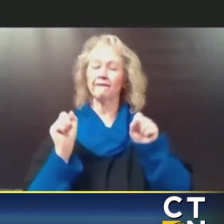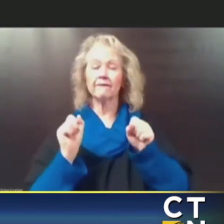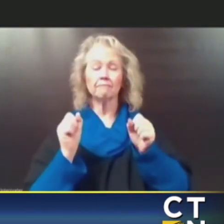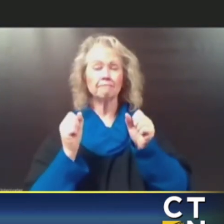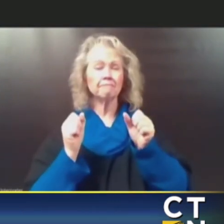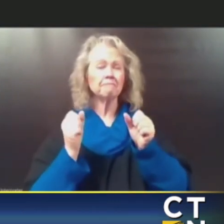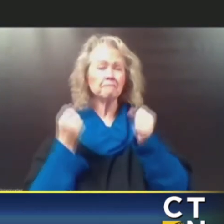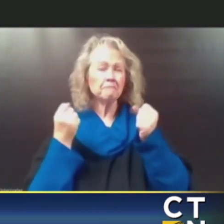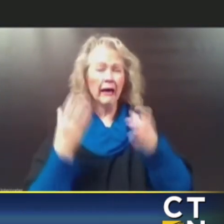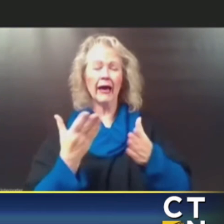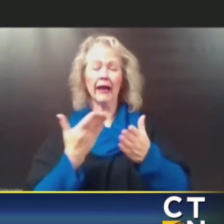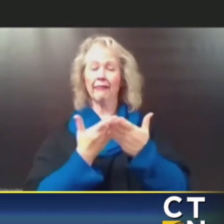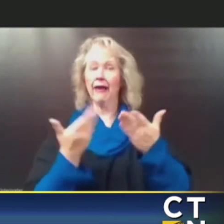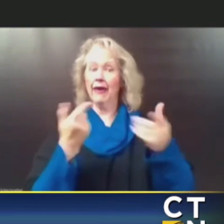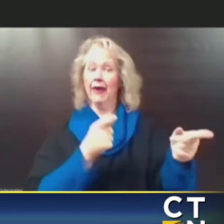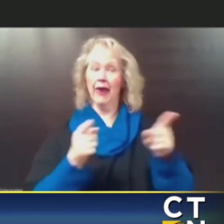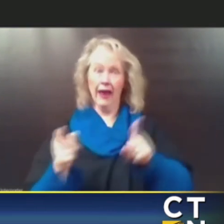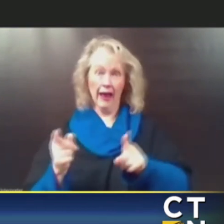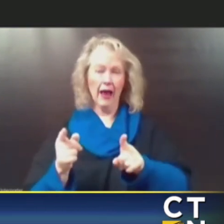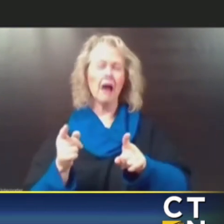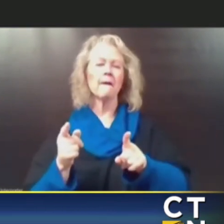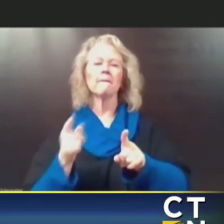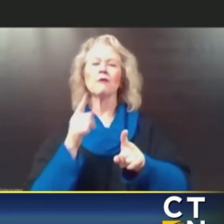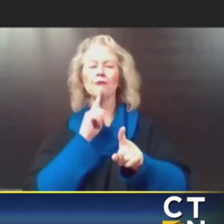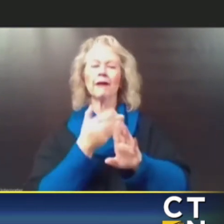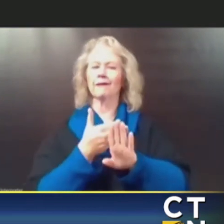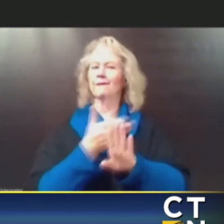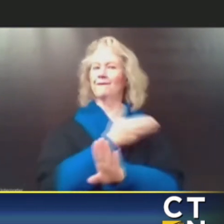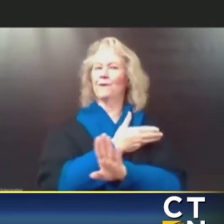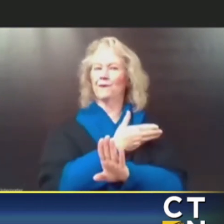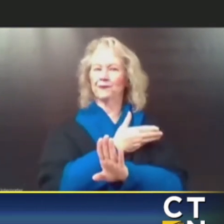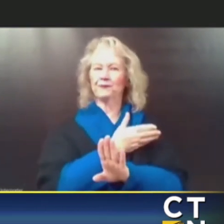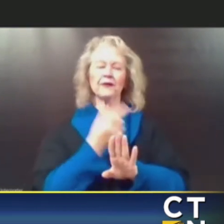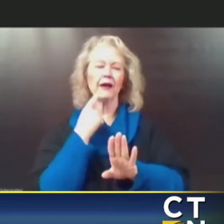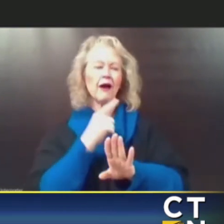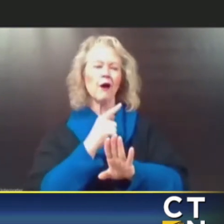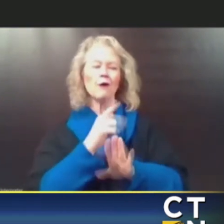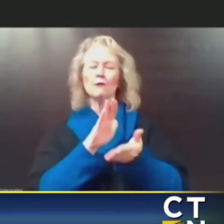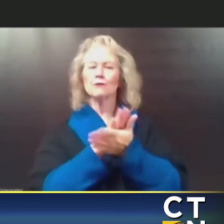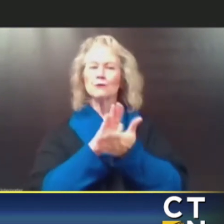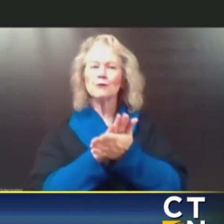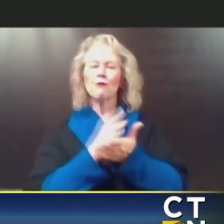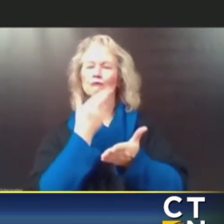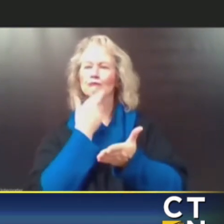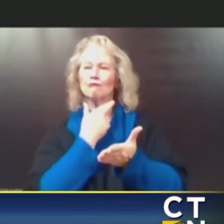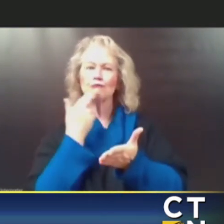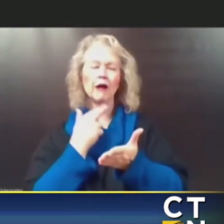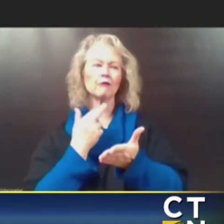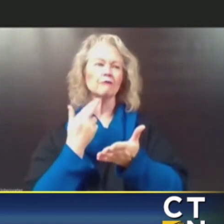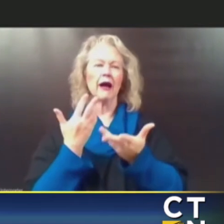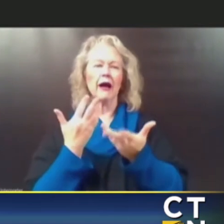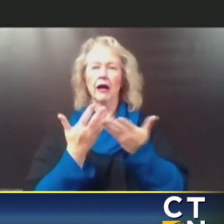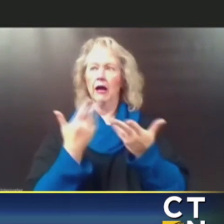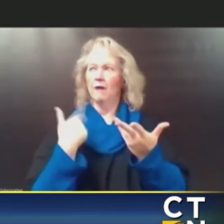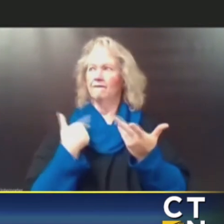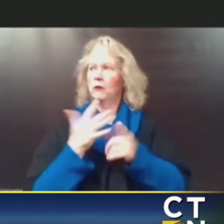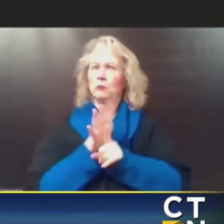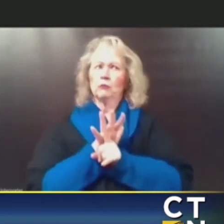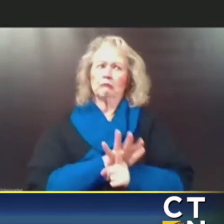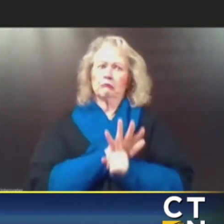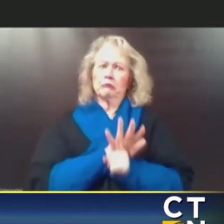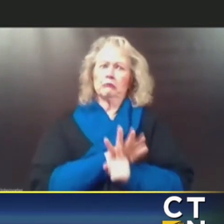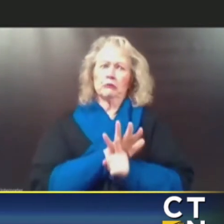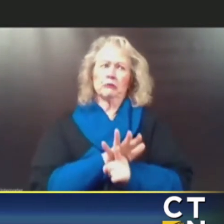was already happening when it came to schools, when it came to restaurants, when it came to closing some of the things down, given the heat we were feeling from the